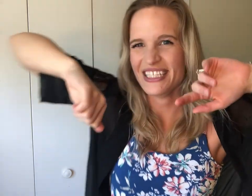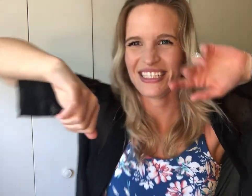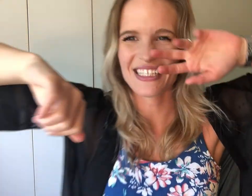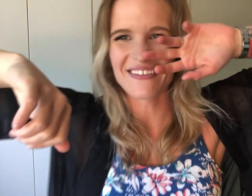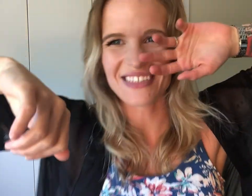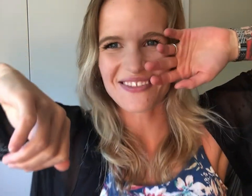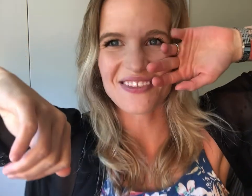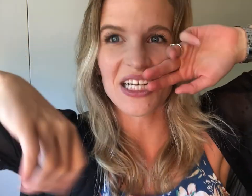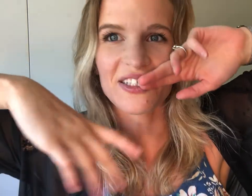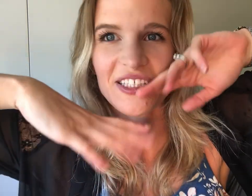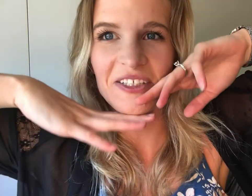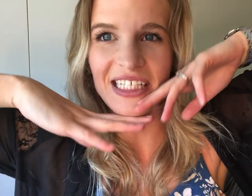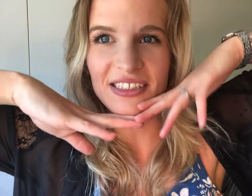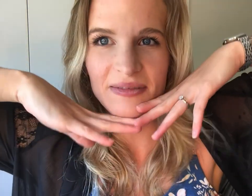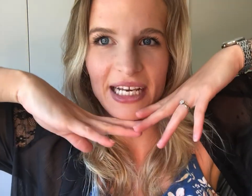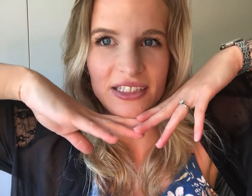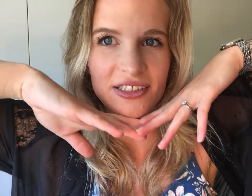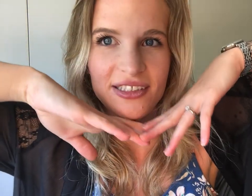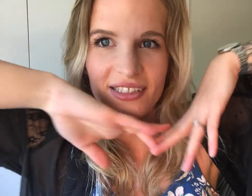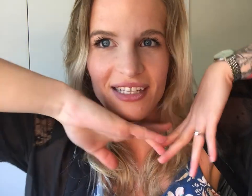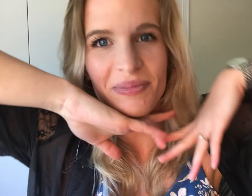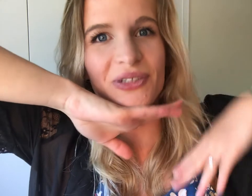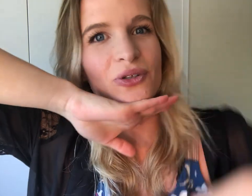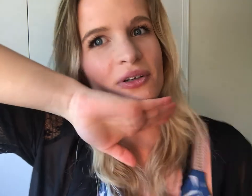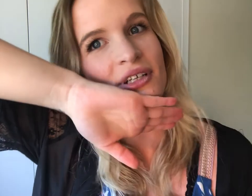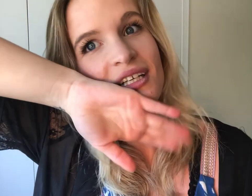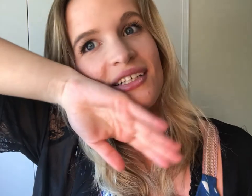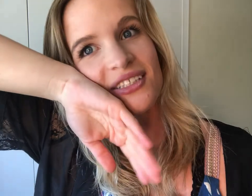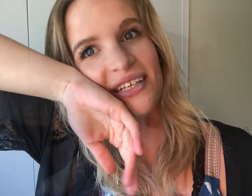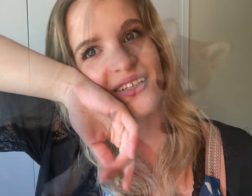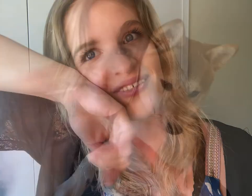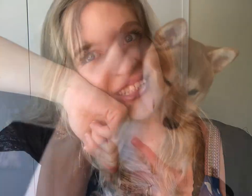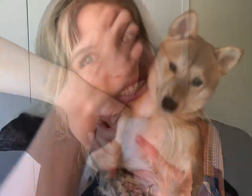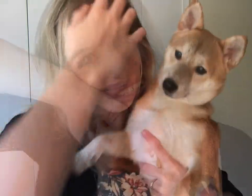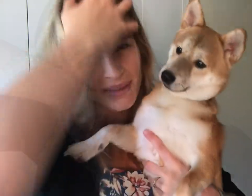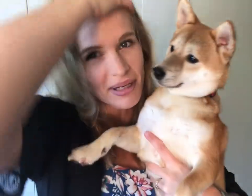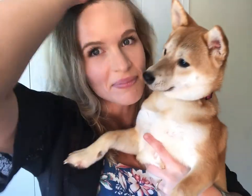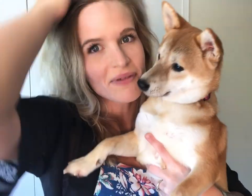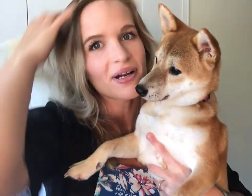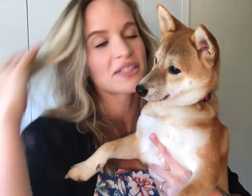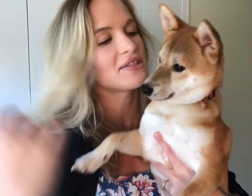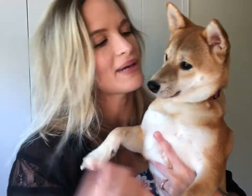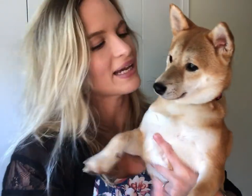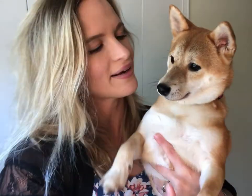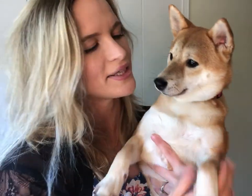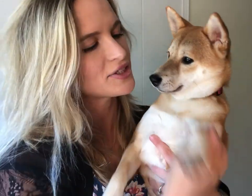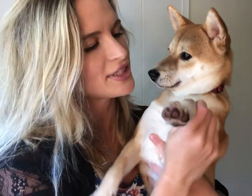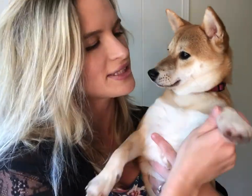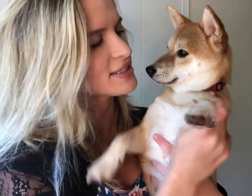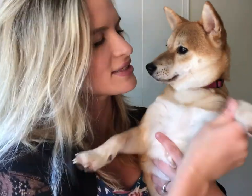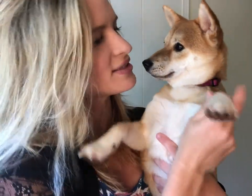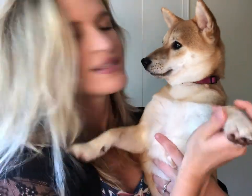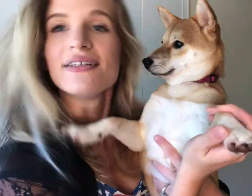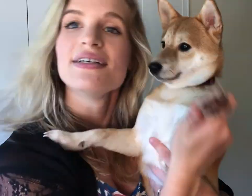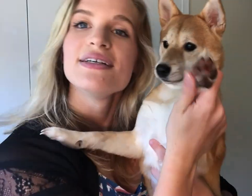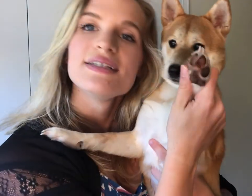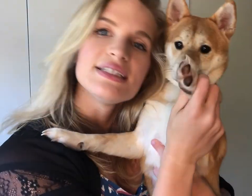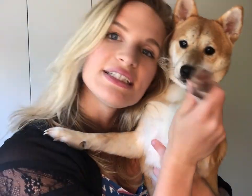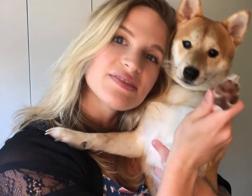Give me some song requests, actually, that'd be cool, so I know it. My puppy wanted to make an entrance, she's